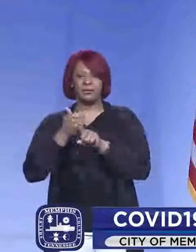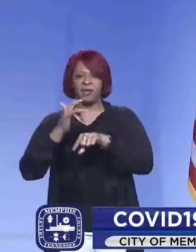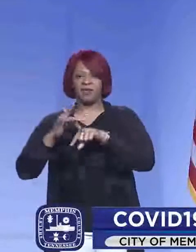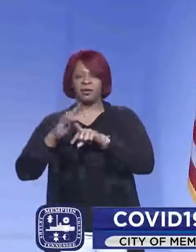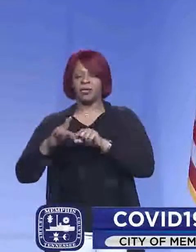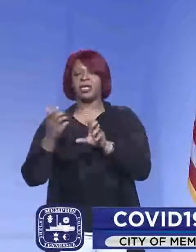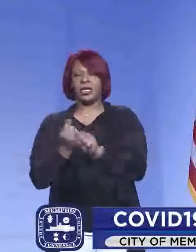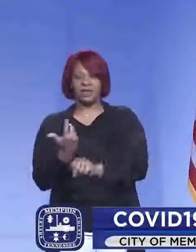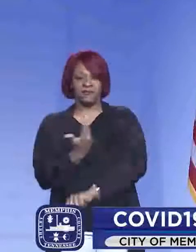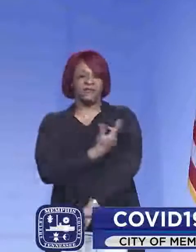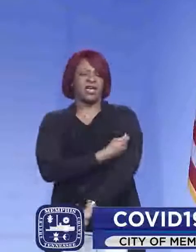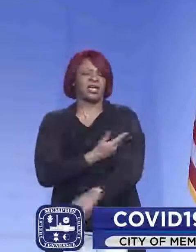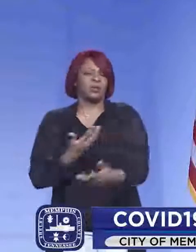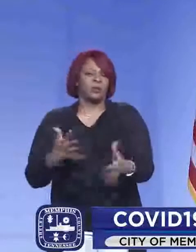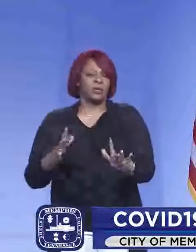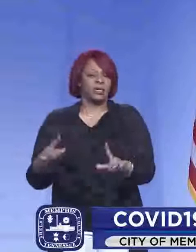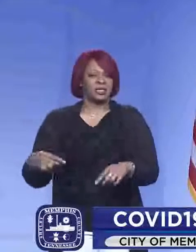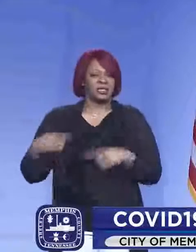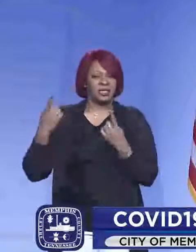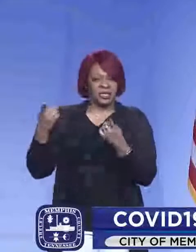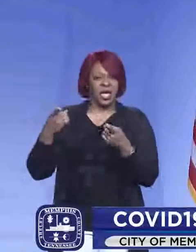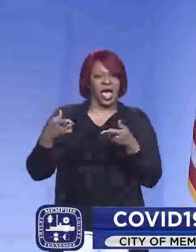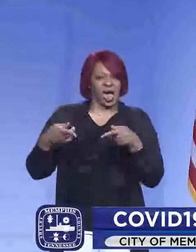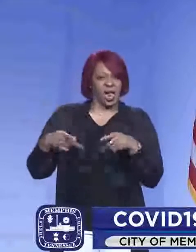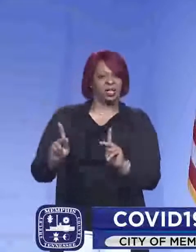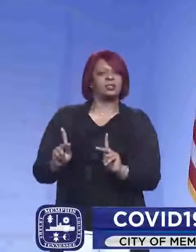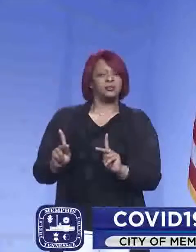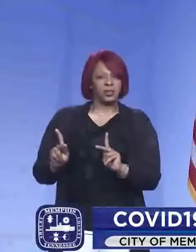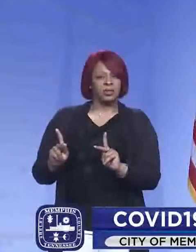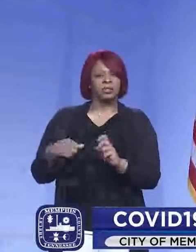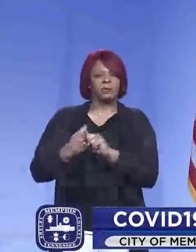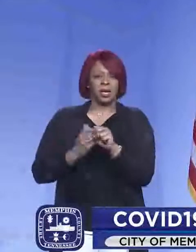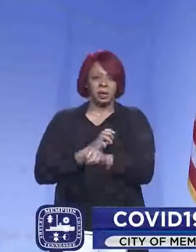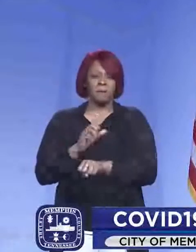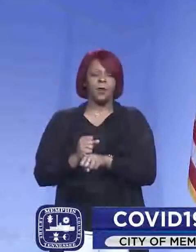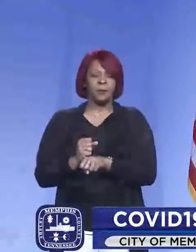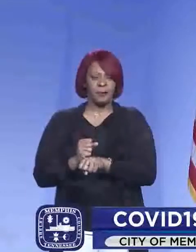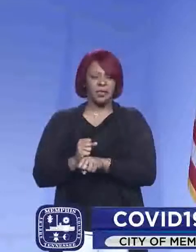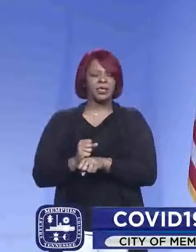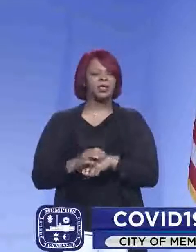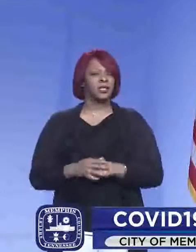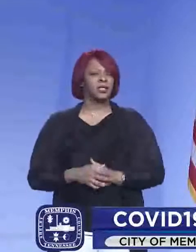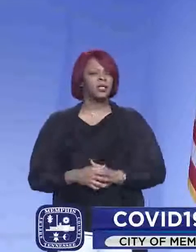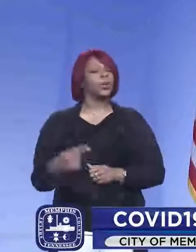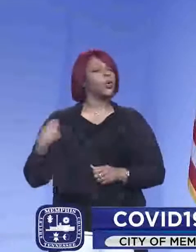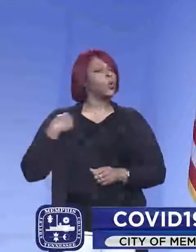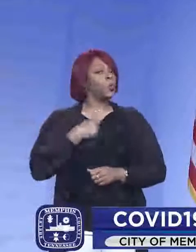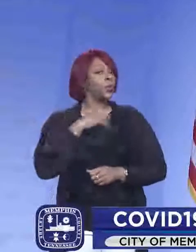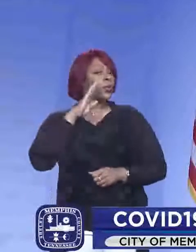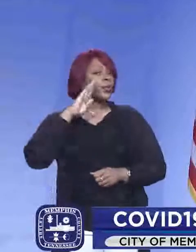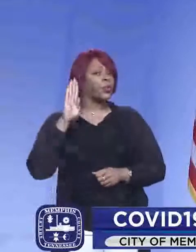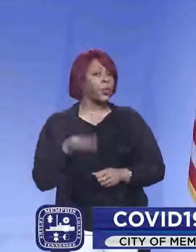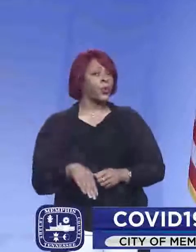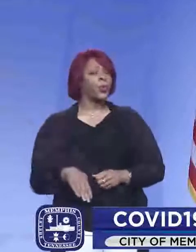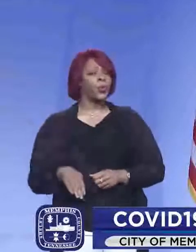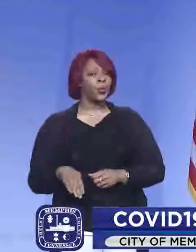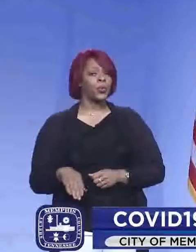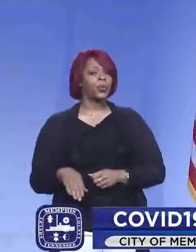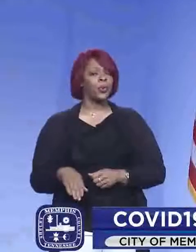the opportunity to be vaccinated since they are currently eligible in making those appointments. So we do know that, um,